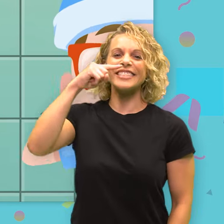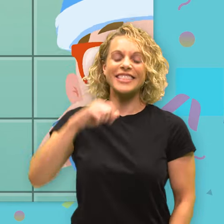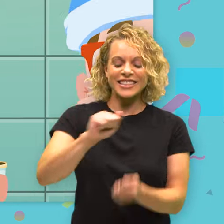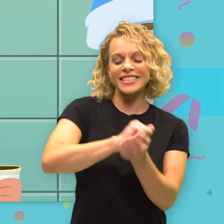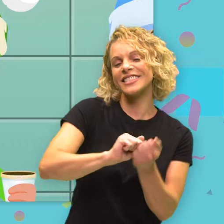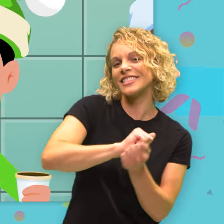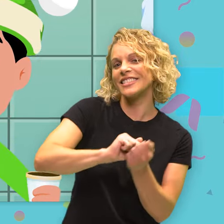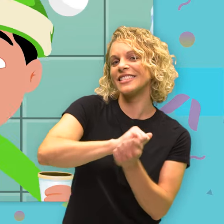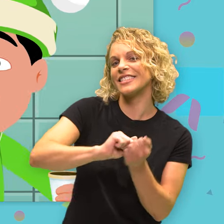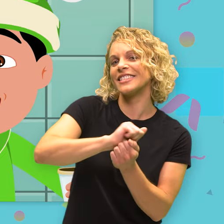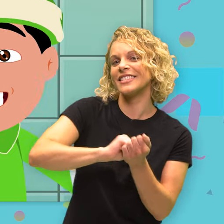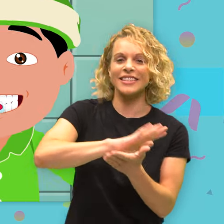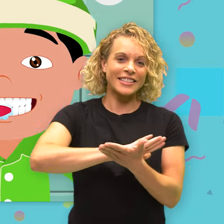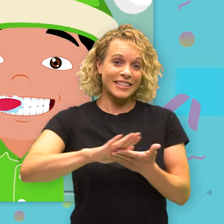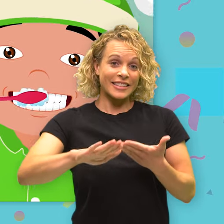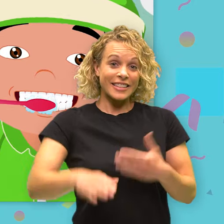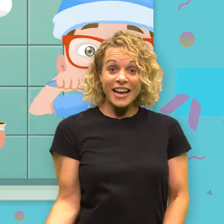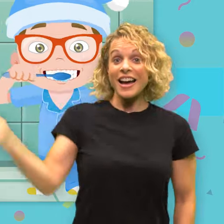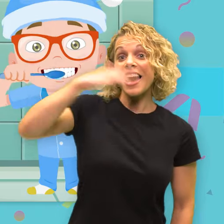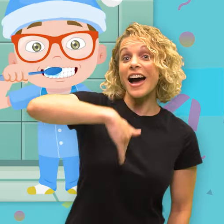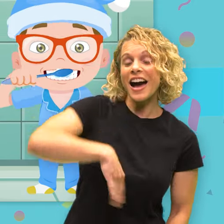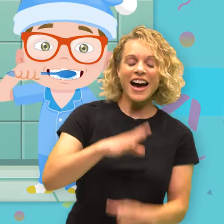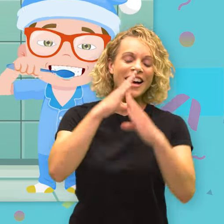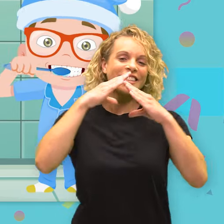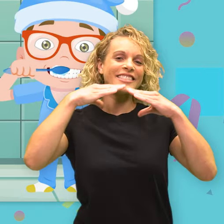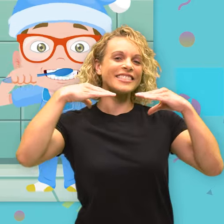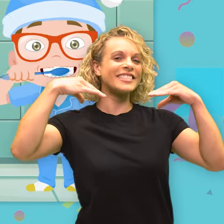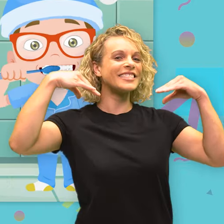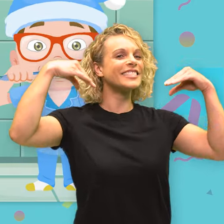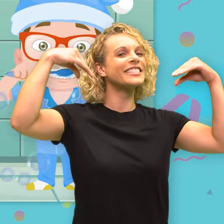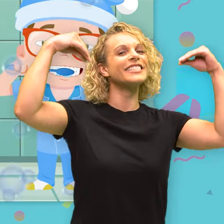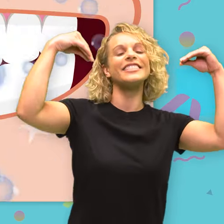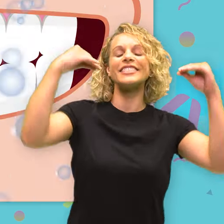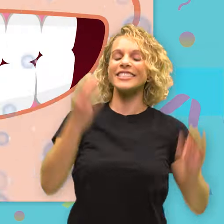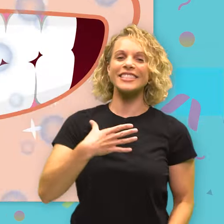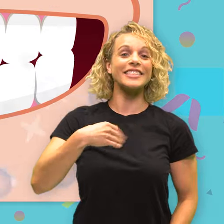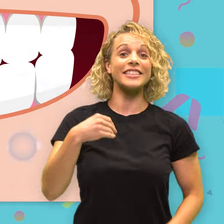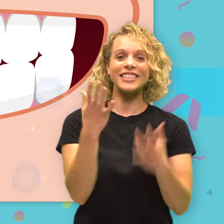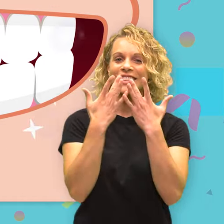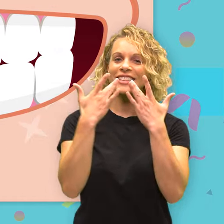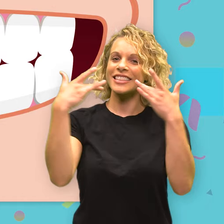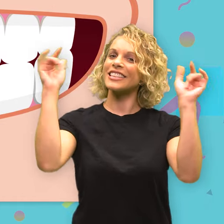on, scrub them clean. Come on, make those pearly whites shine.